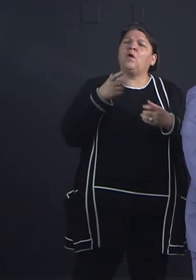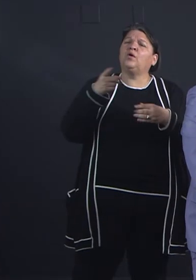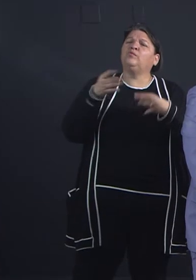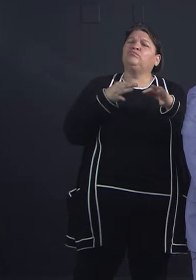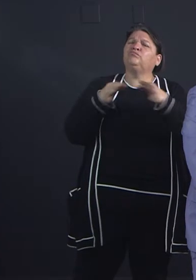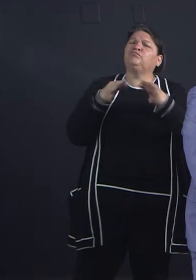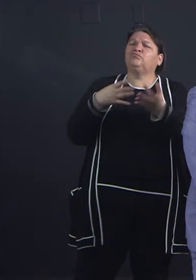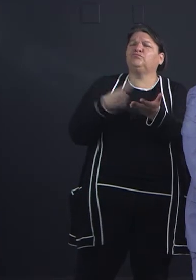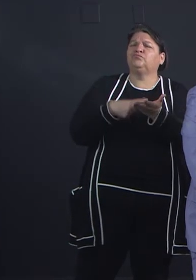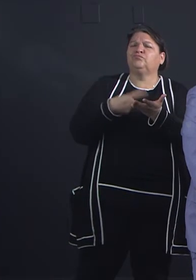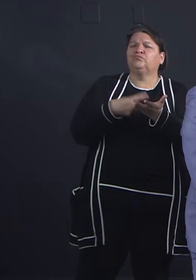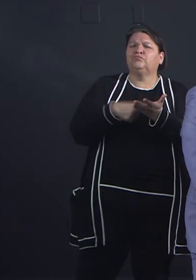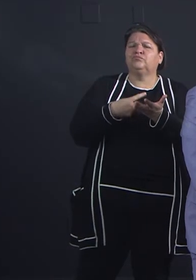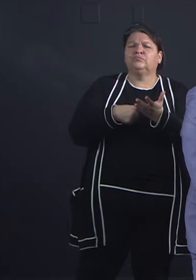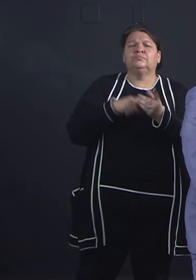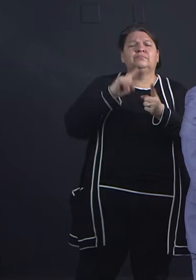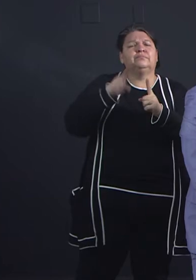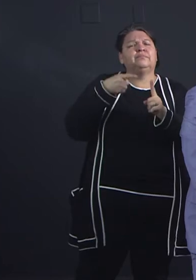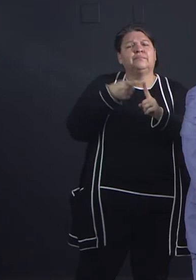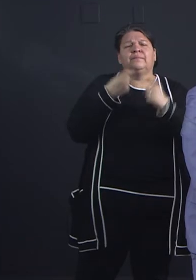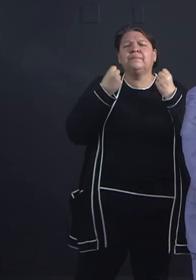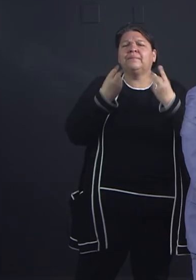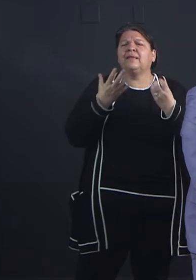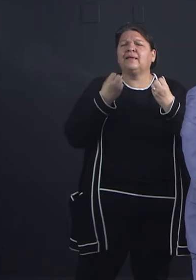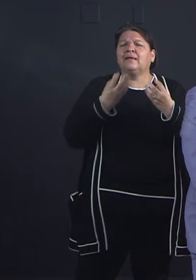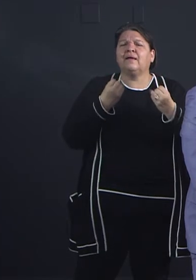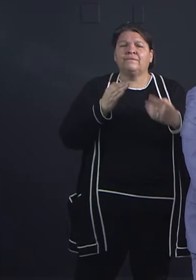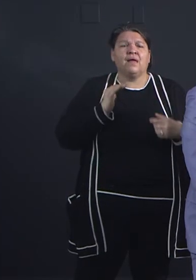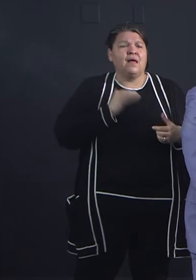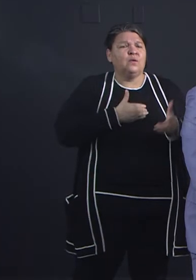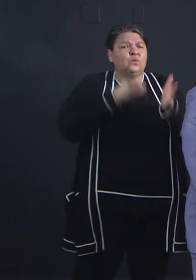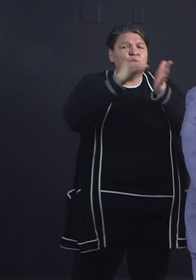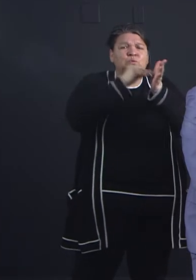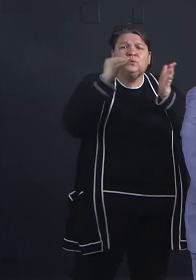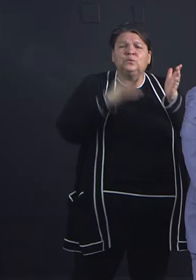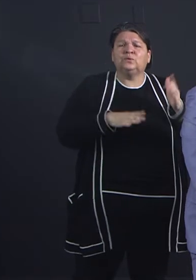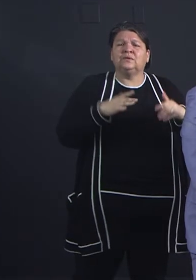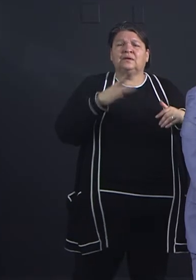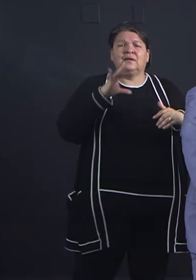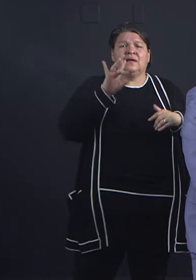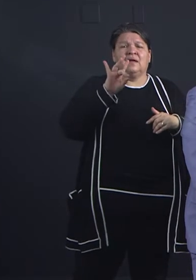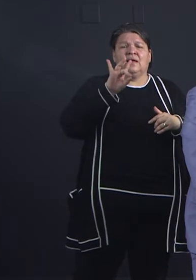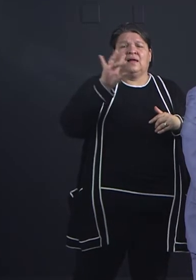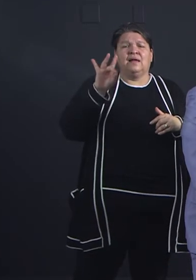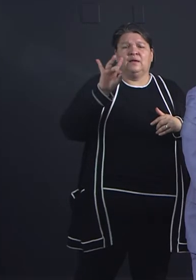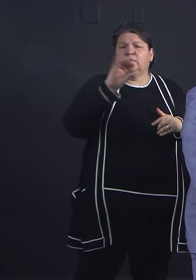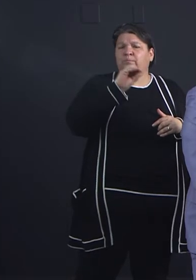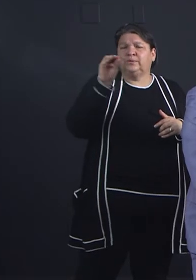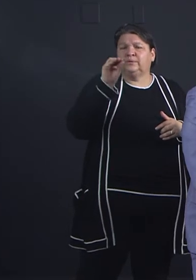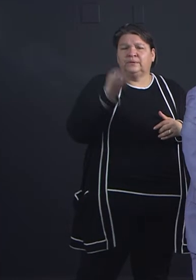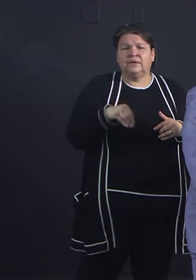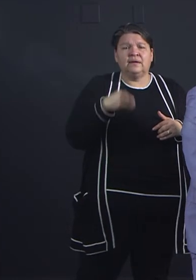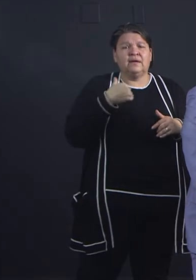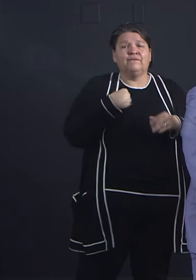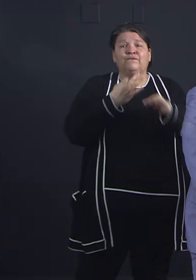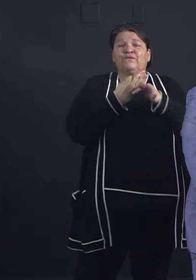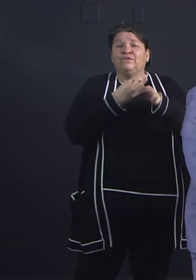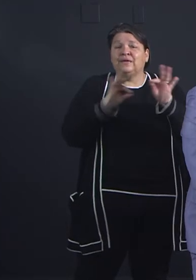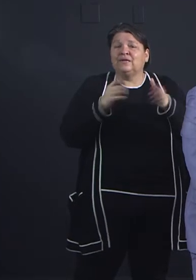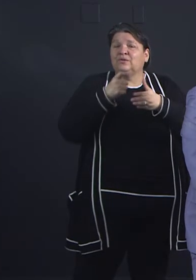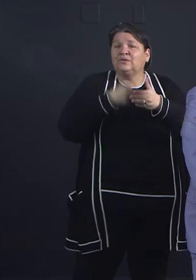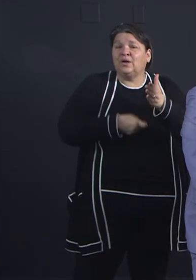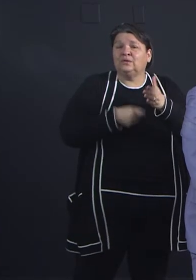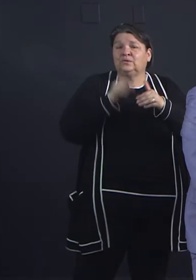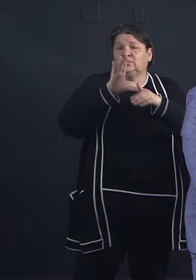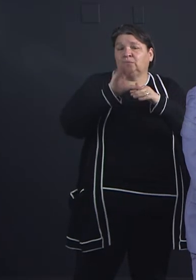So many of our kids, I think it's 88% have free and reduced lunch, which means they get their main meal at